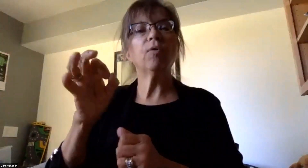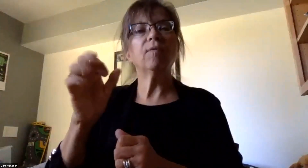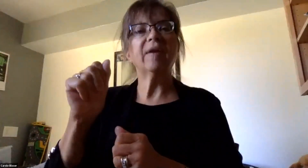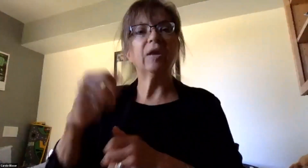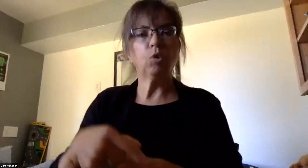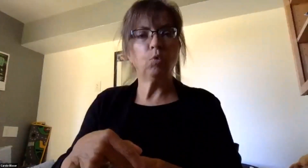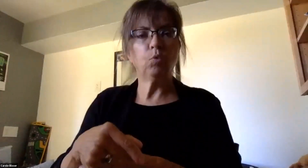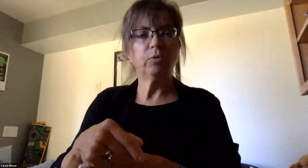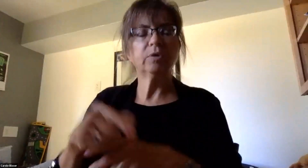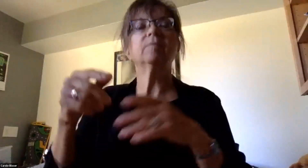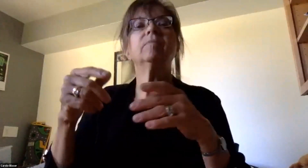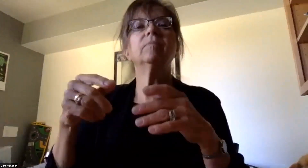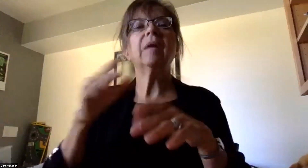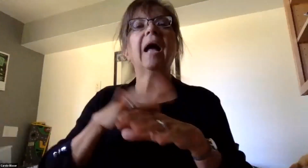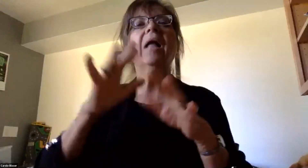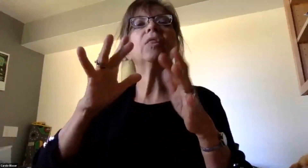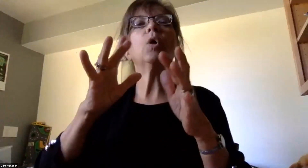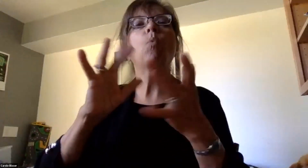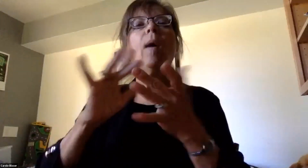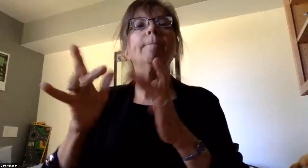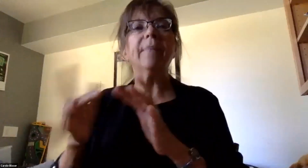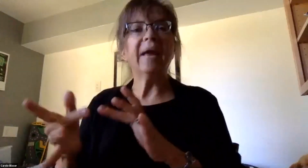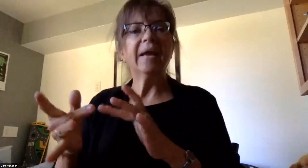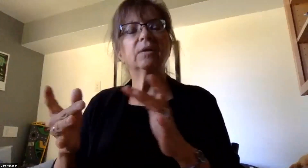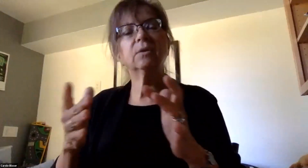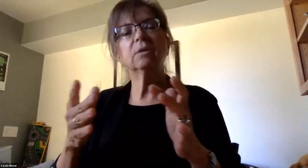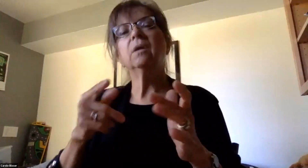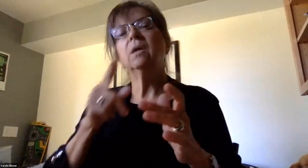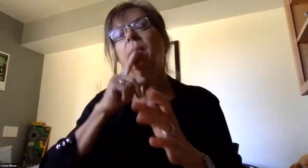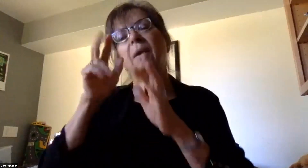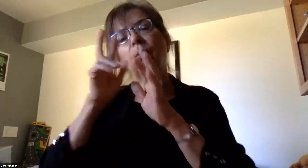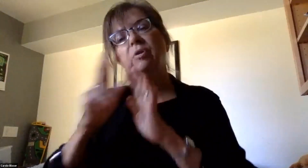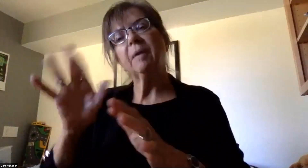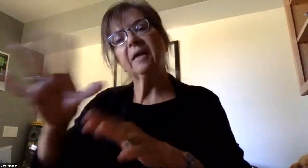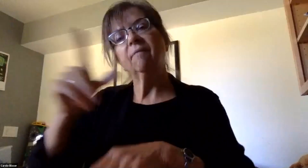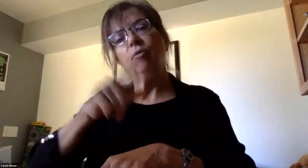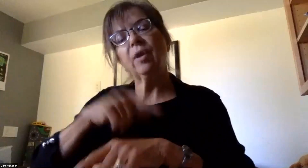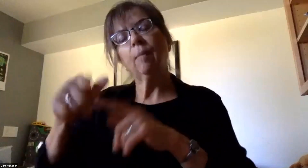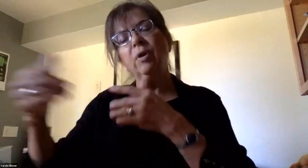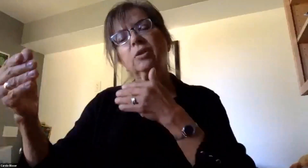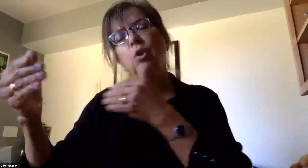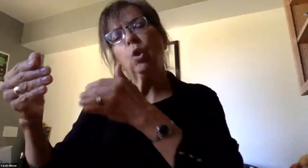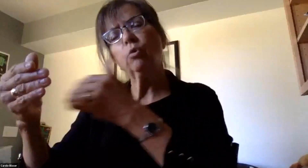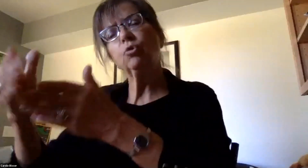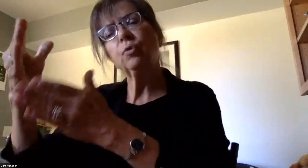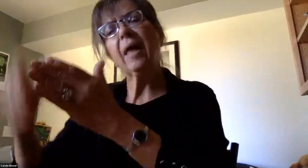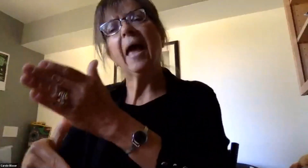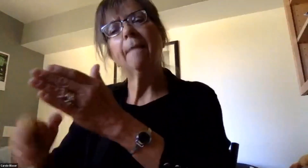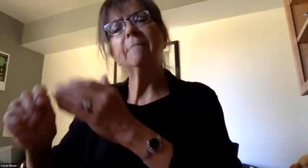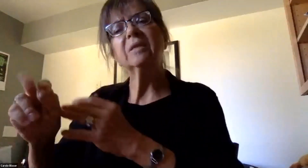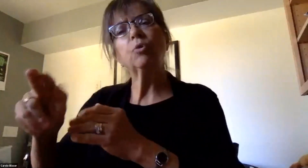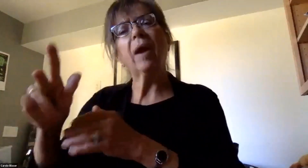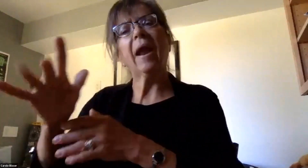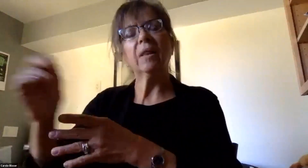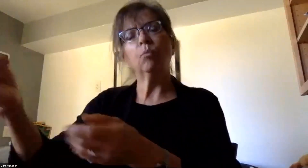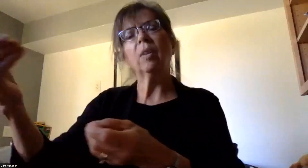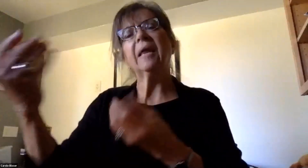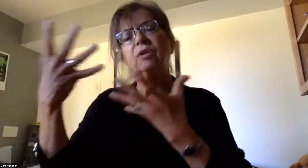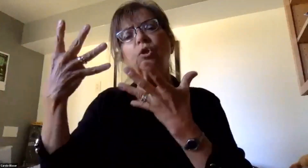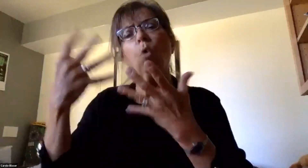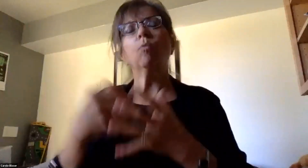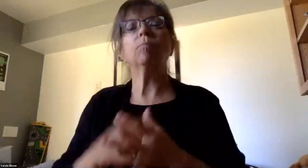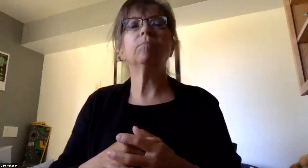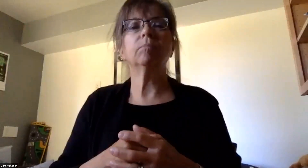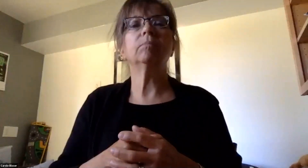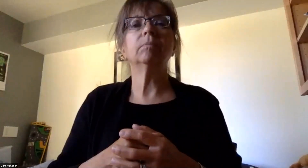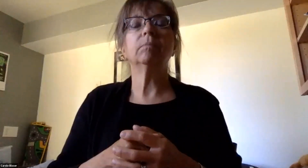on our webpage. And to be respectful of your time, when we get closer to the end, Mr. Allen will kind of give us an indicator of when we're going to end.